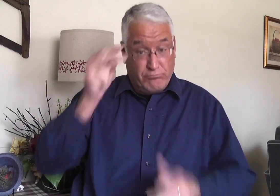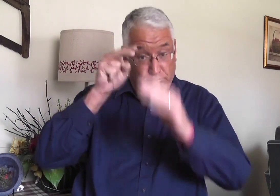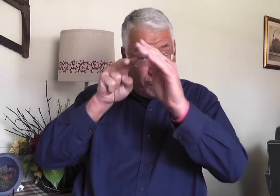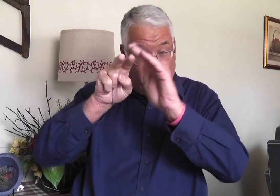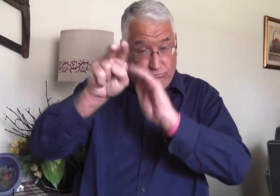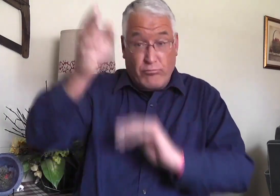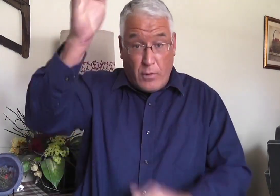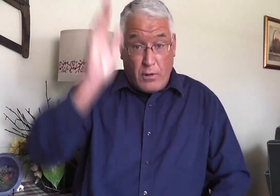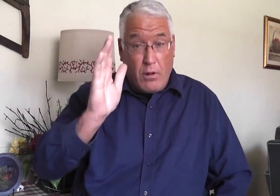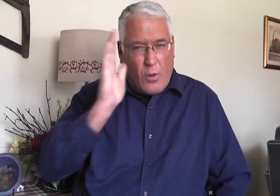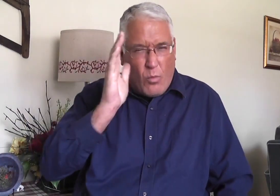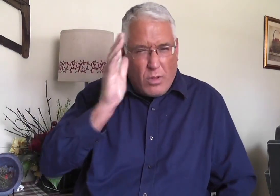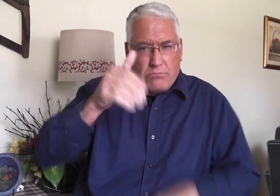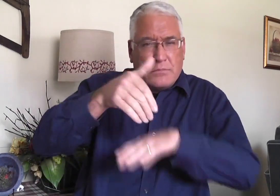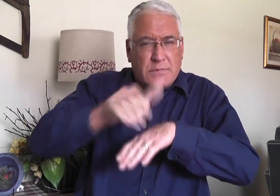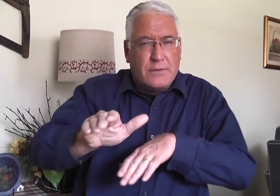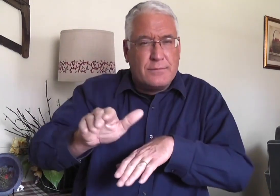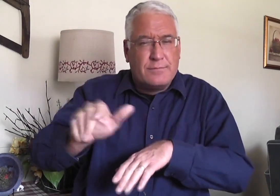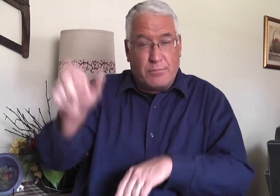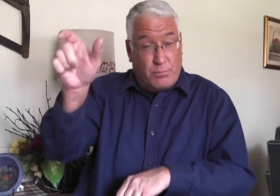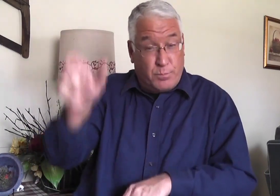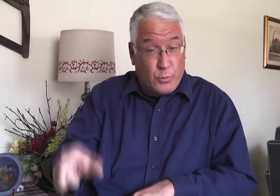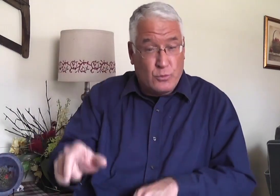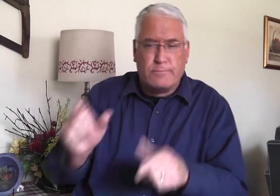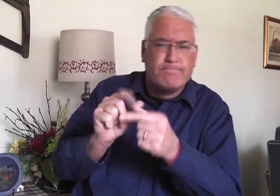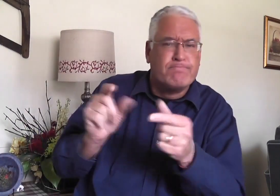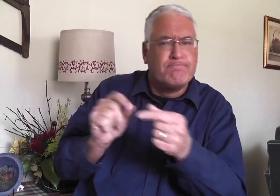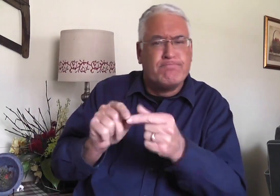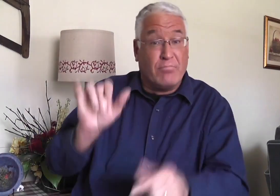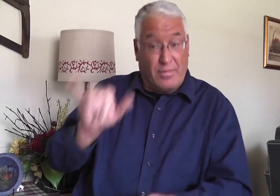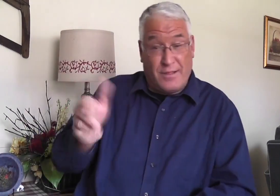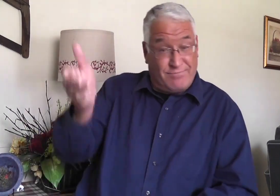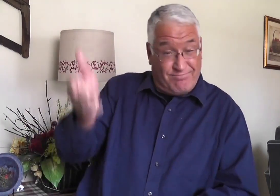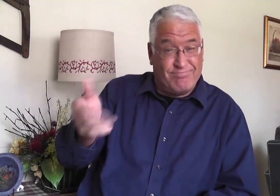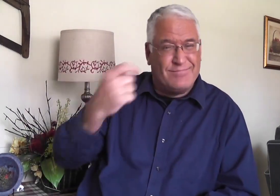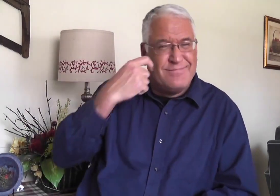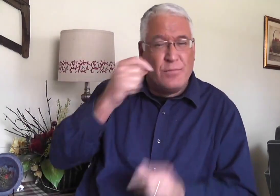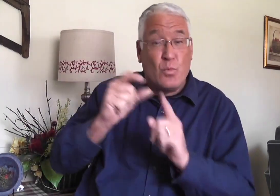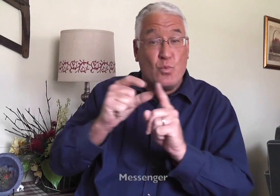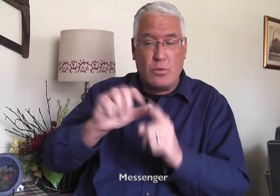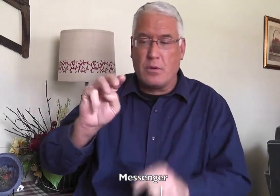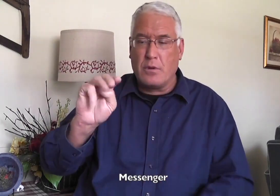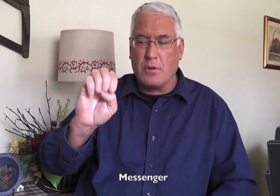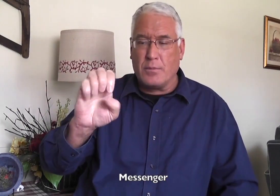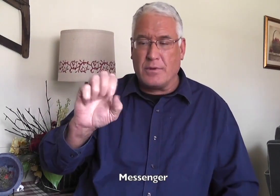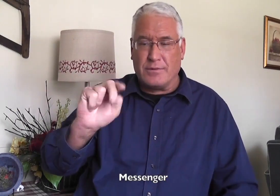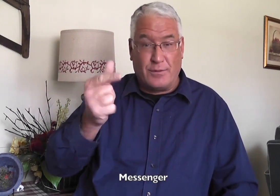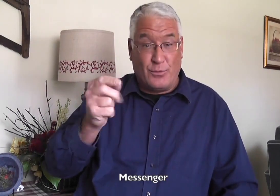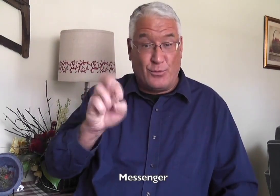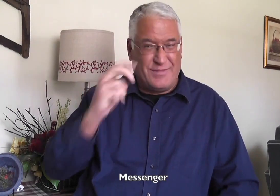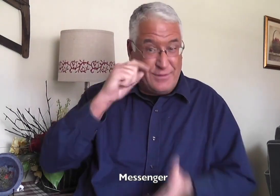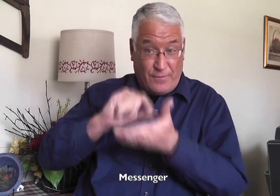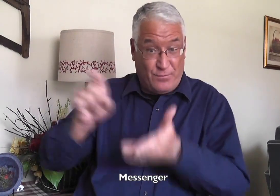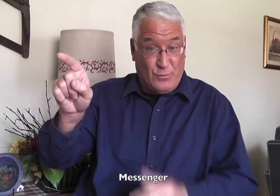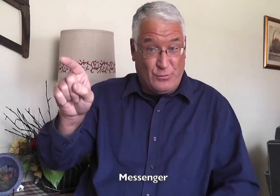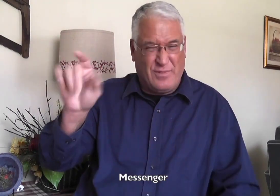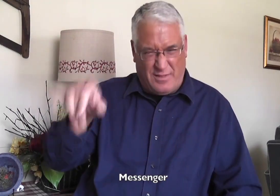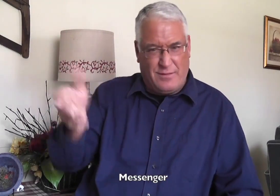Isaiah the prophet. He would send out his message that there would be a